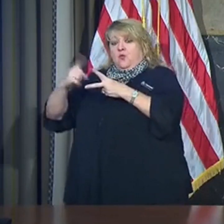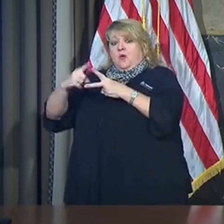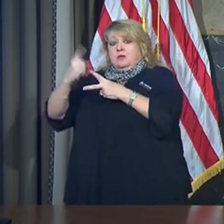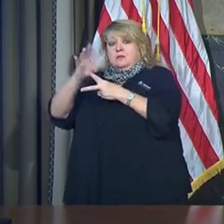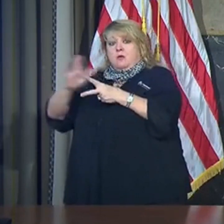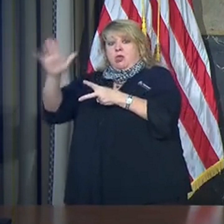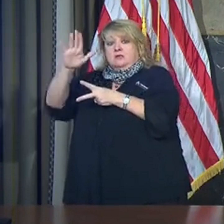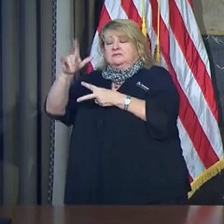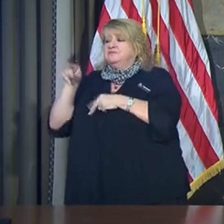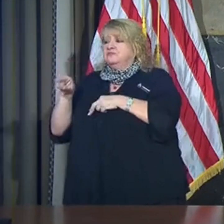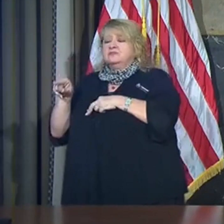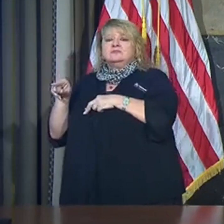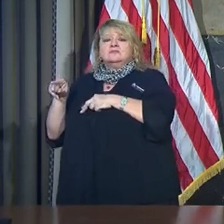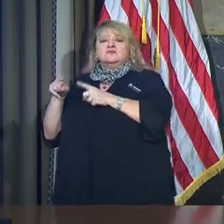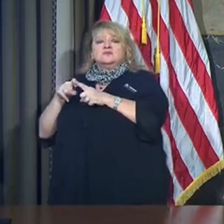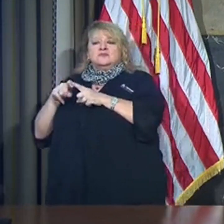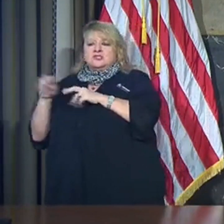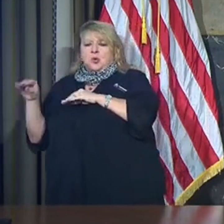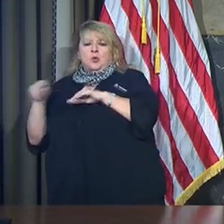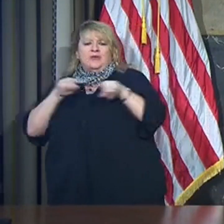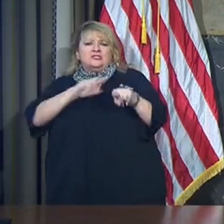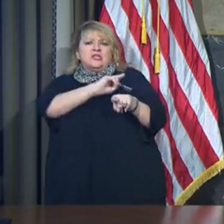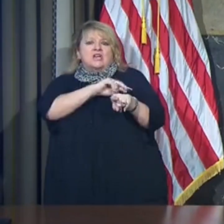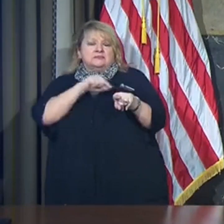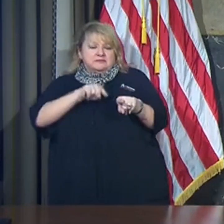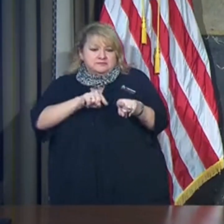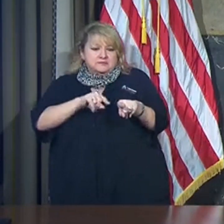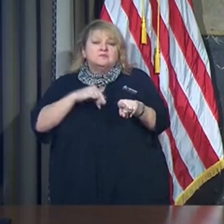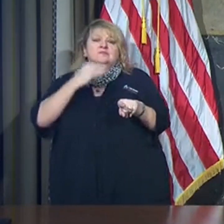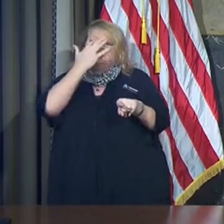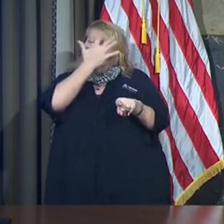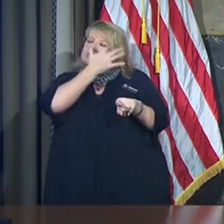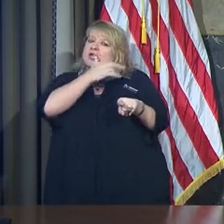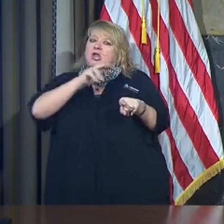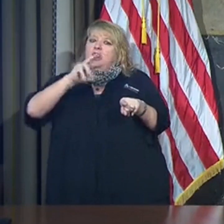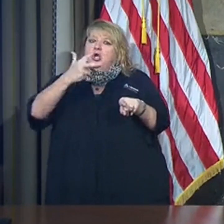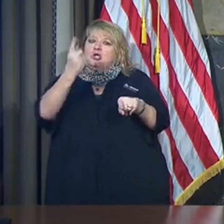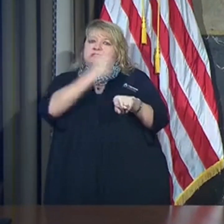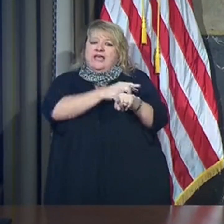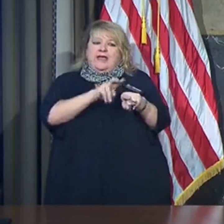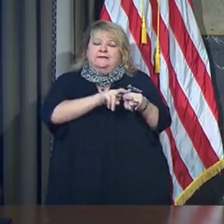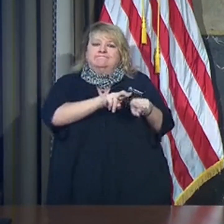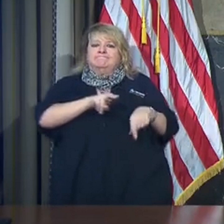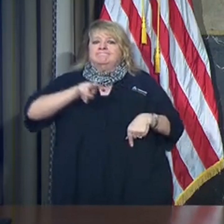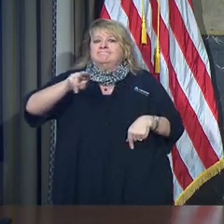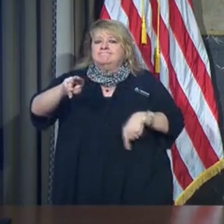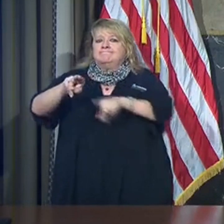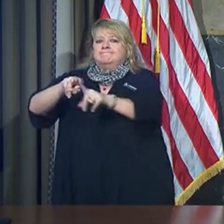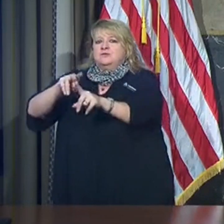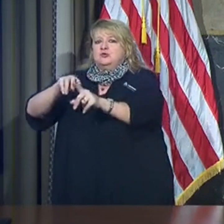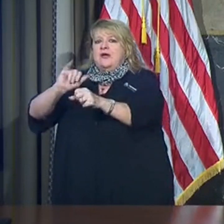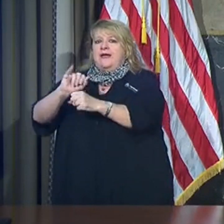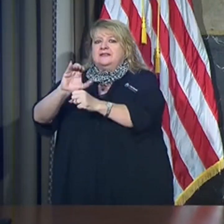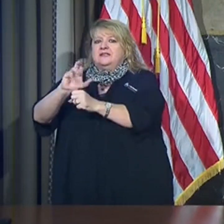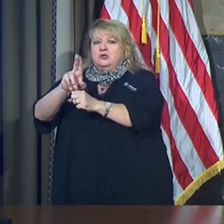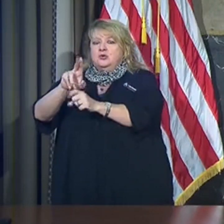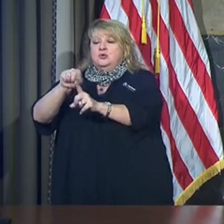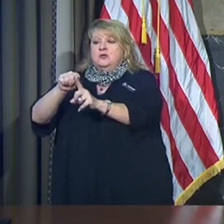He transitioned from the floor to our ICU on hospital day three, and was put into our COVID isolation area,